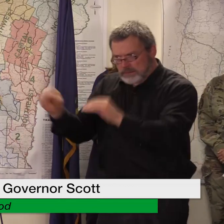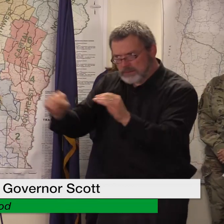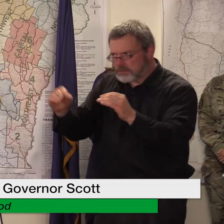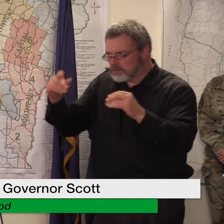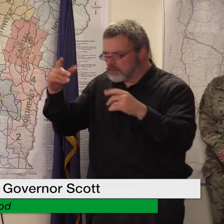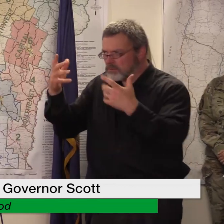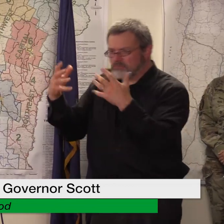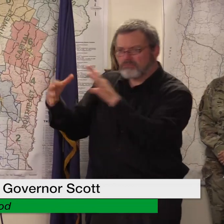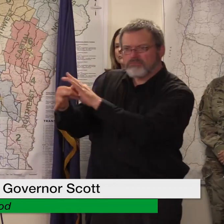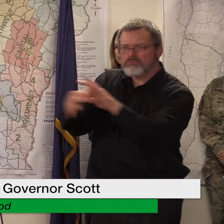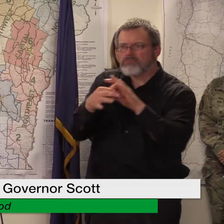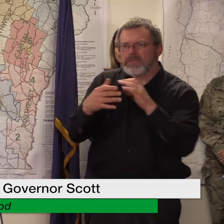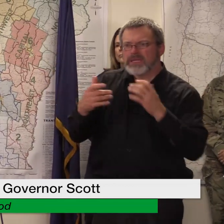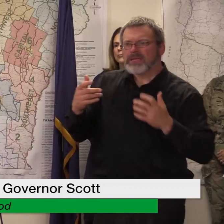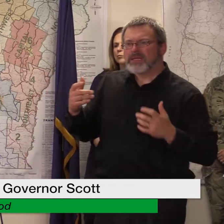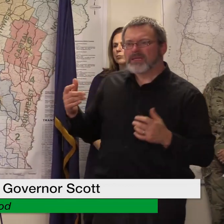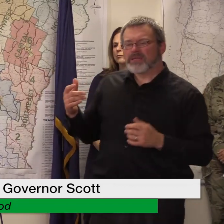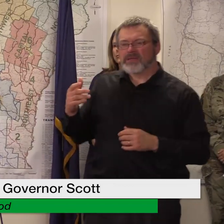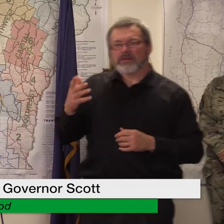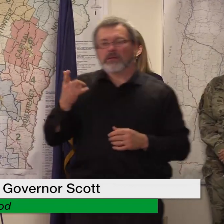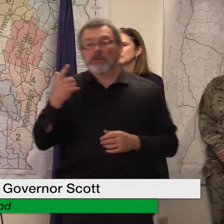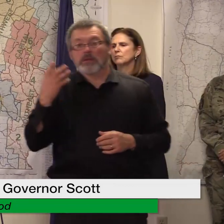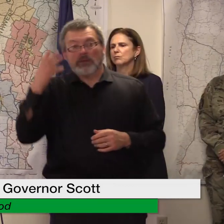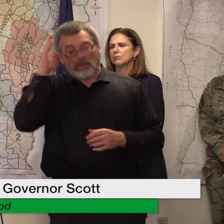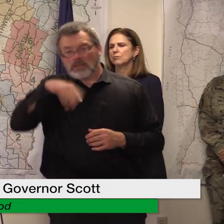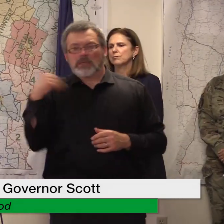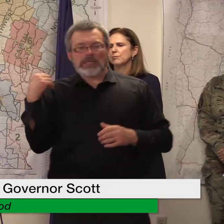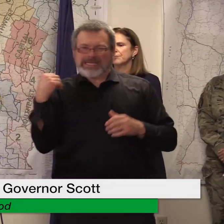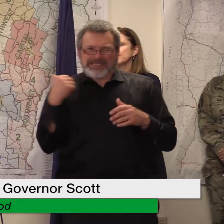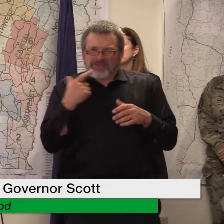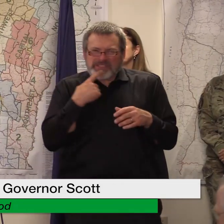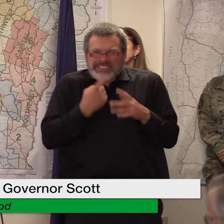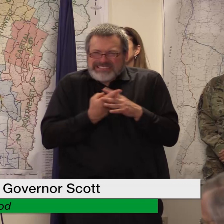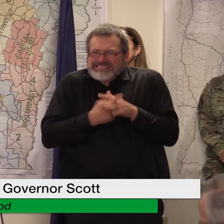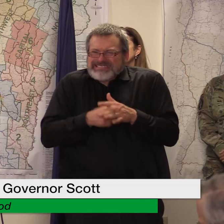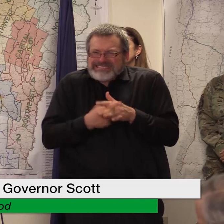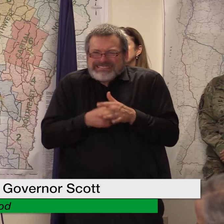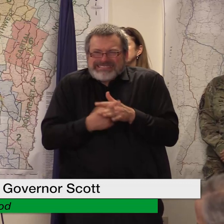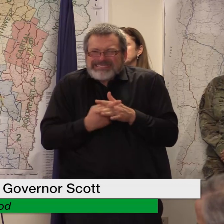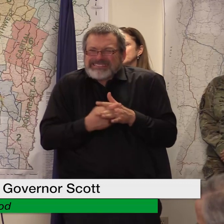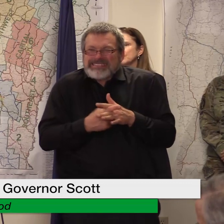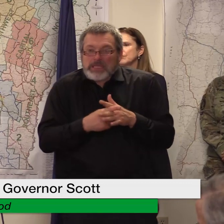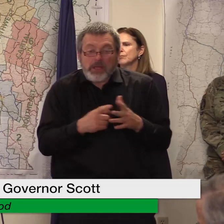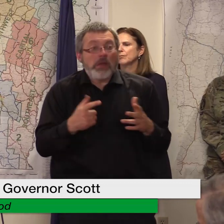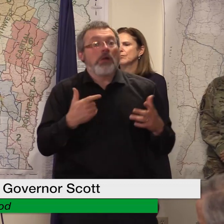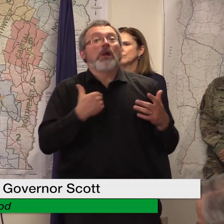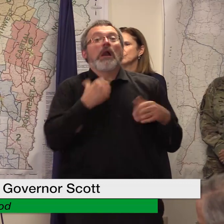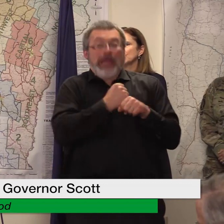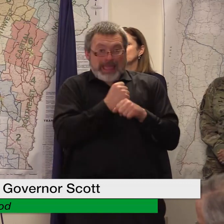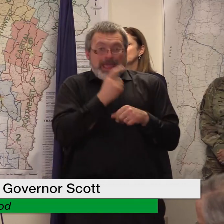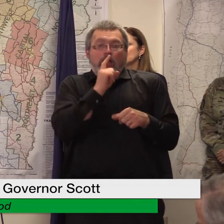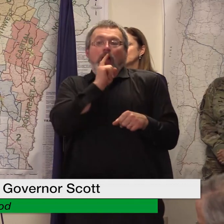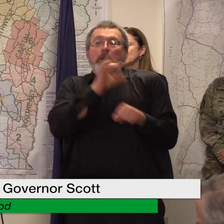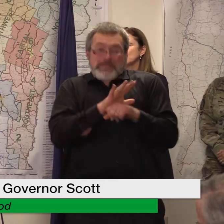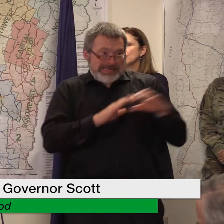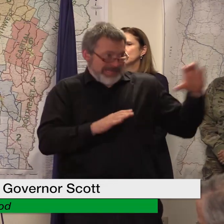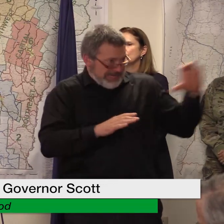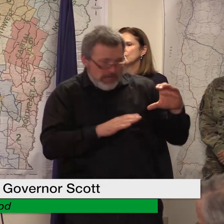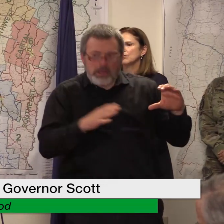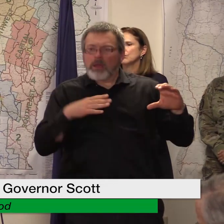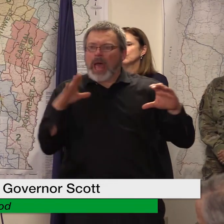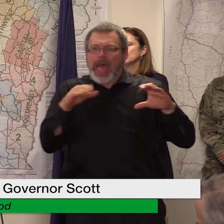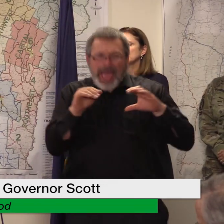short term um when you think about that we've committed all of that money and probably then some so it's um